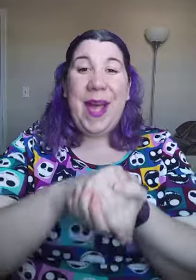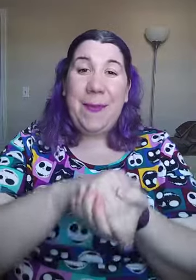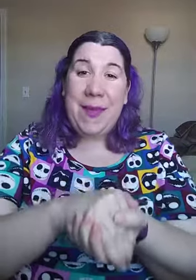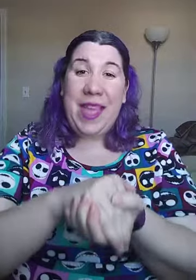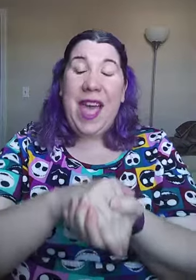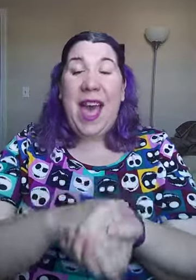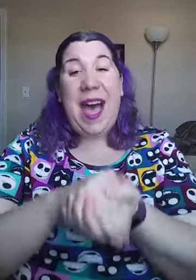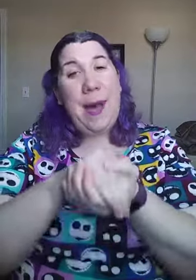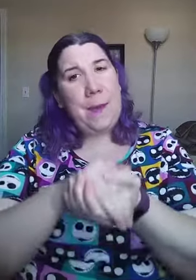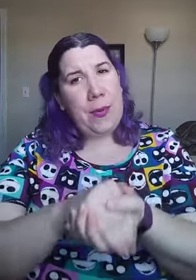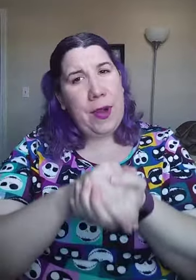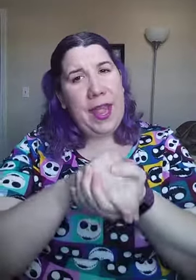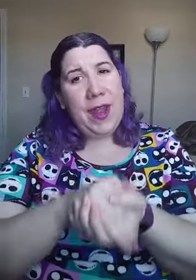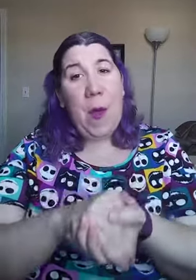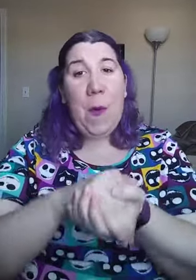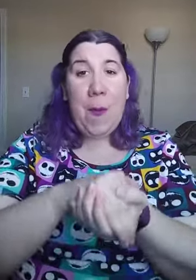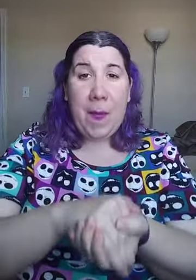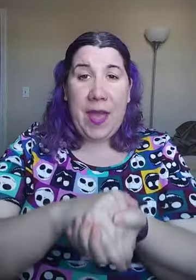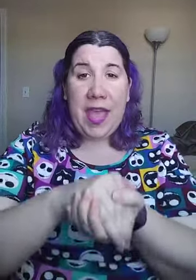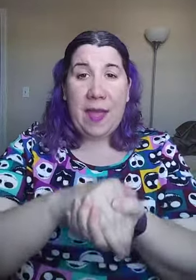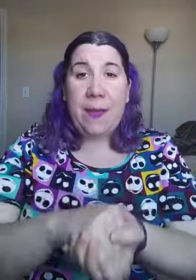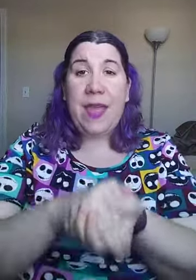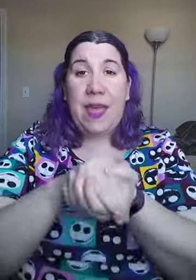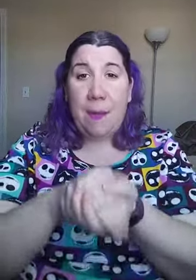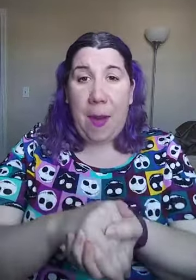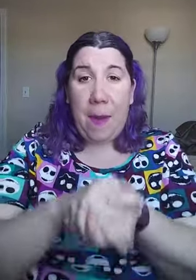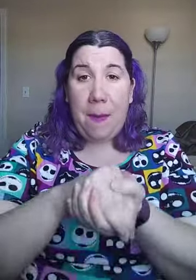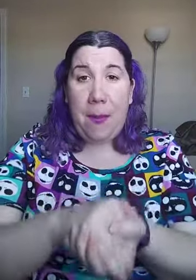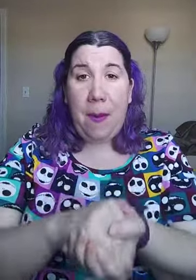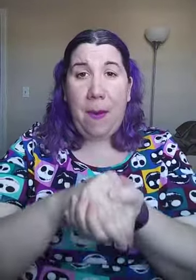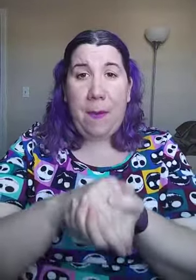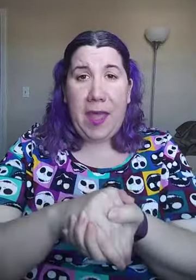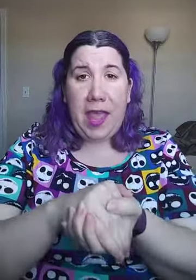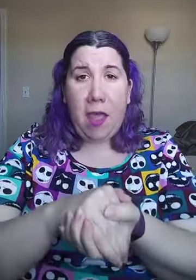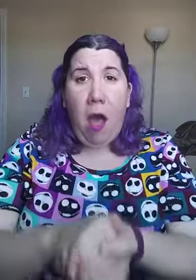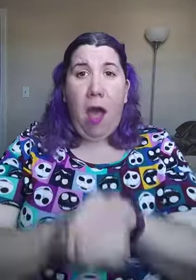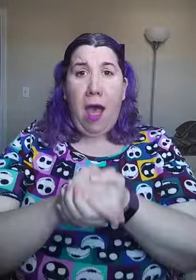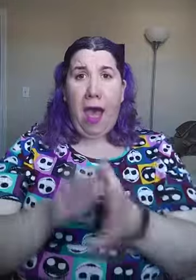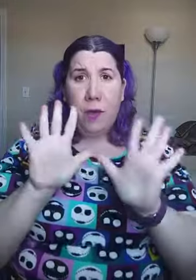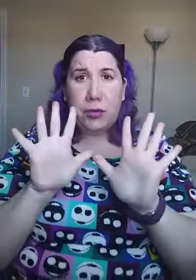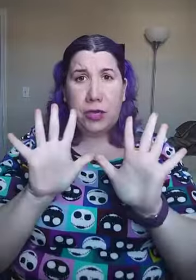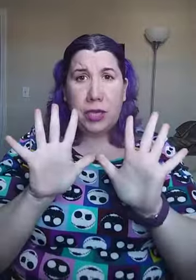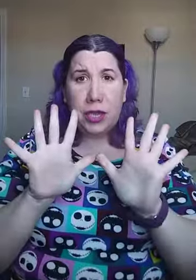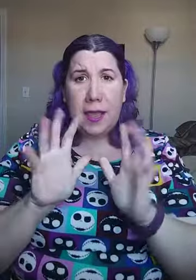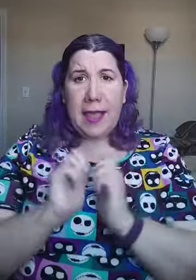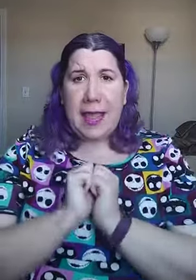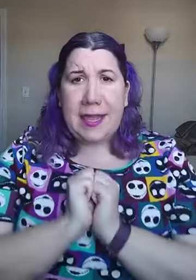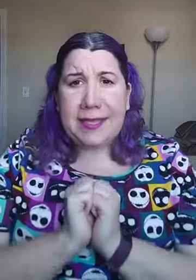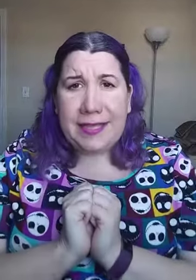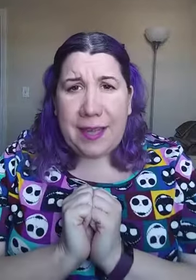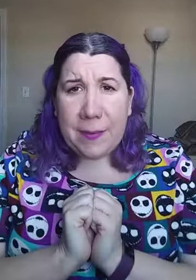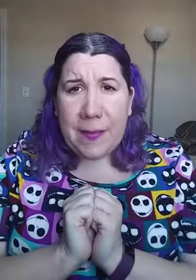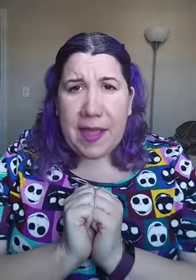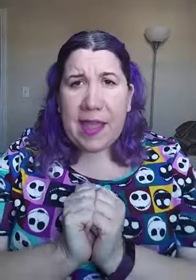I'm bringing home a baby bumblebee. Ouch! He stung me.